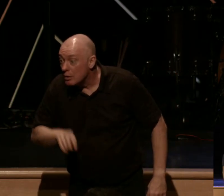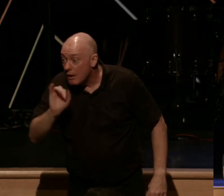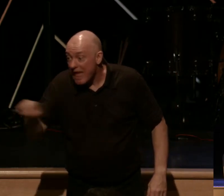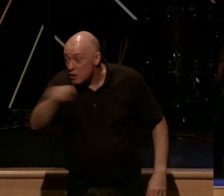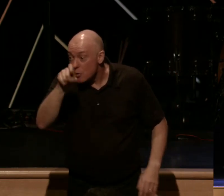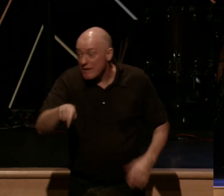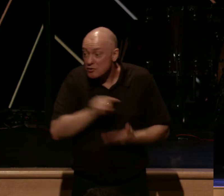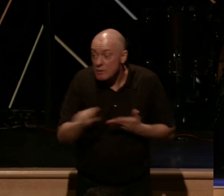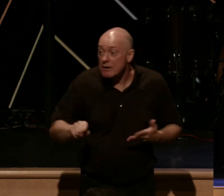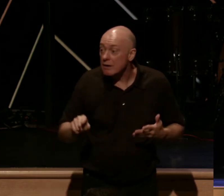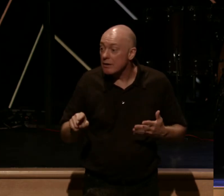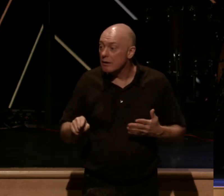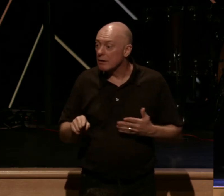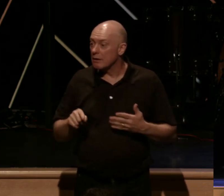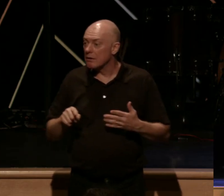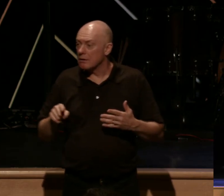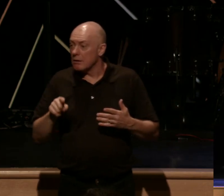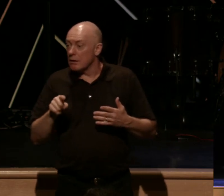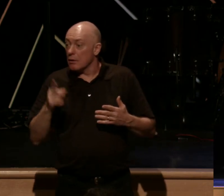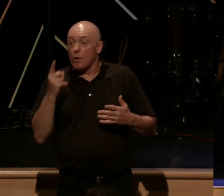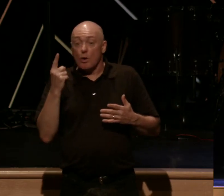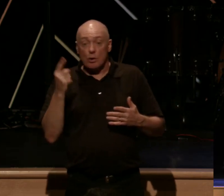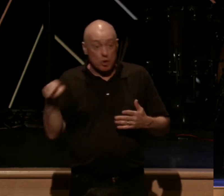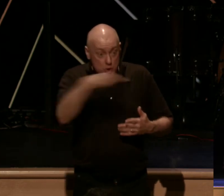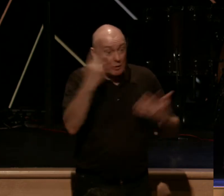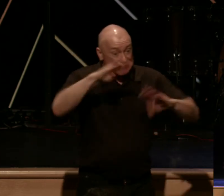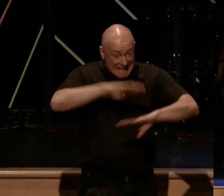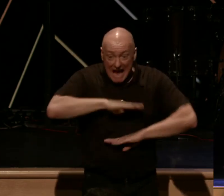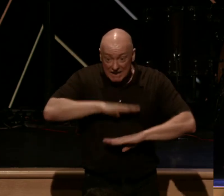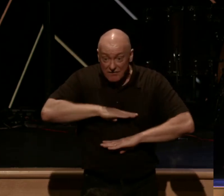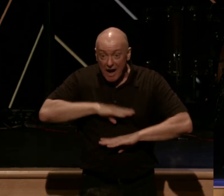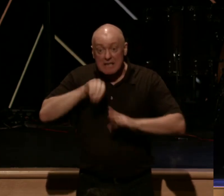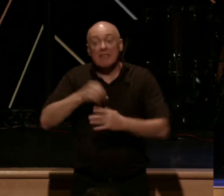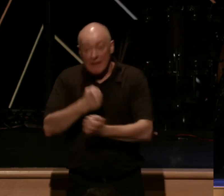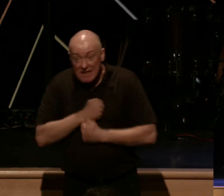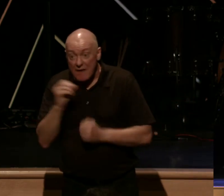This week, were you satisfied in the love of Jesus Christ?